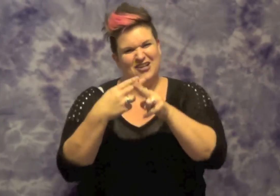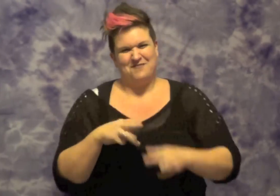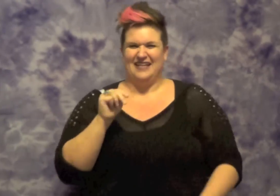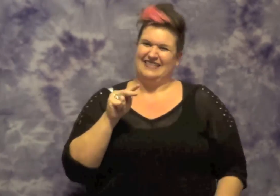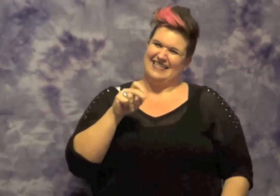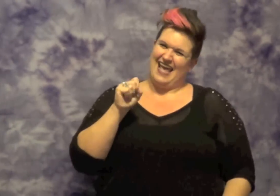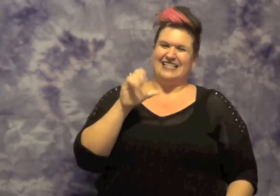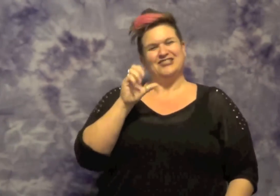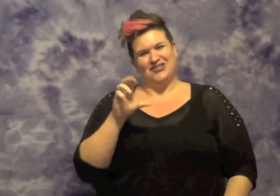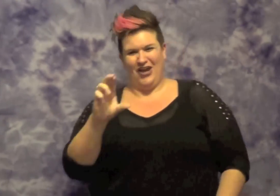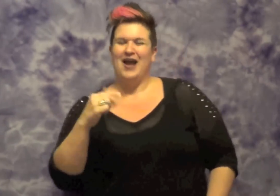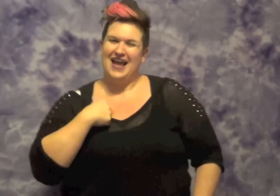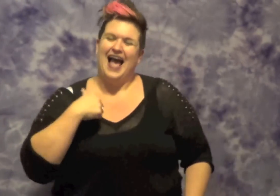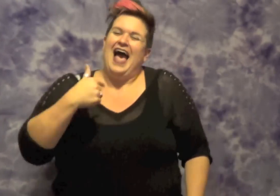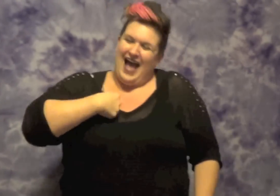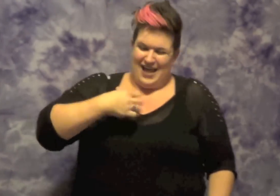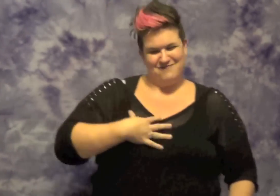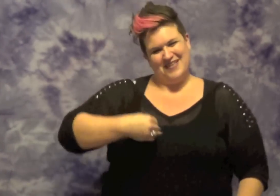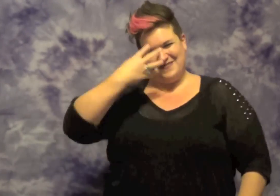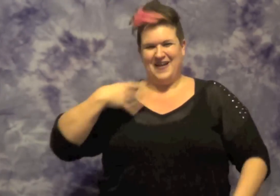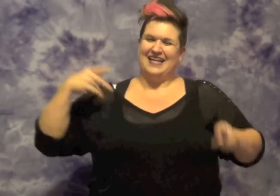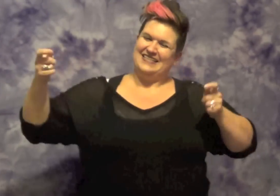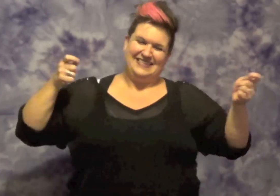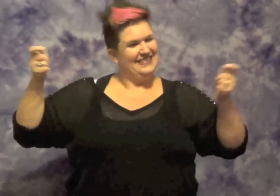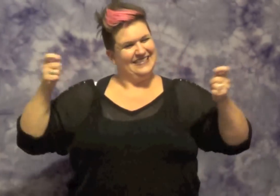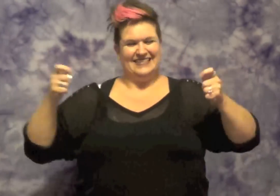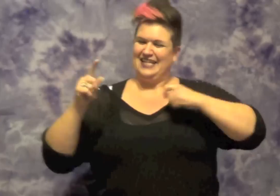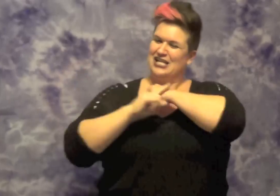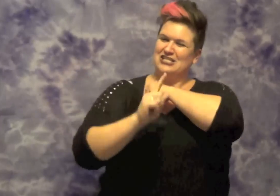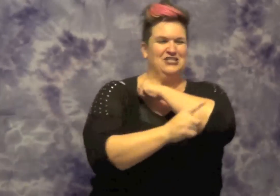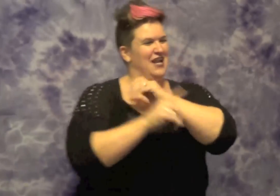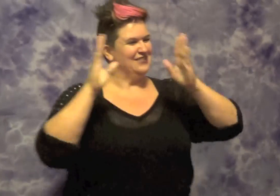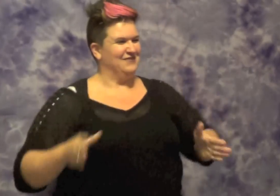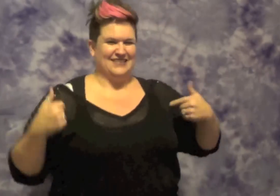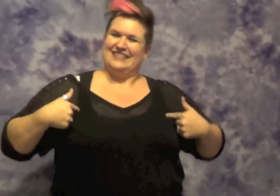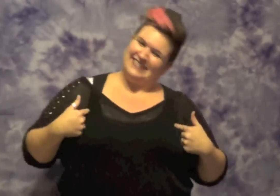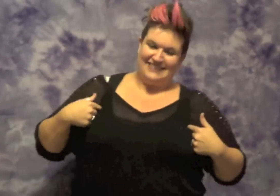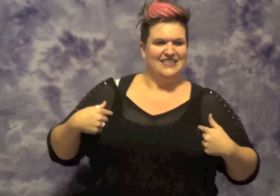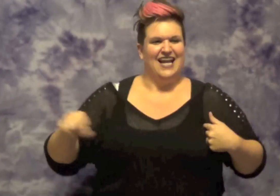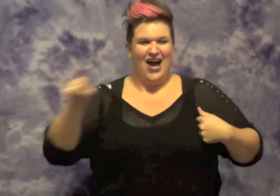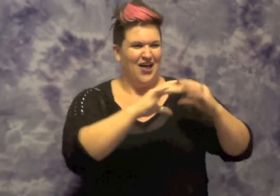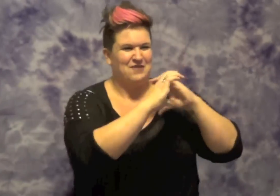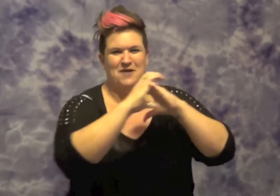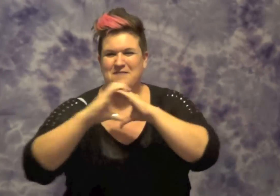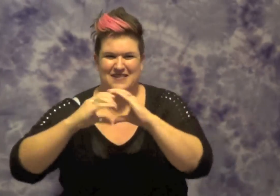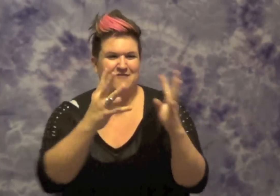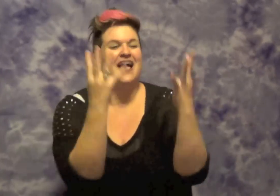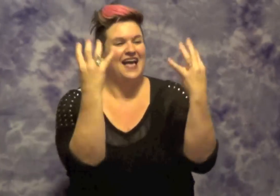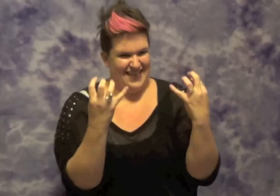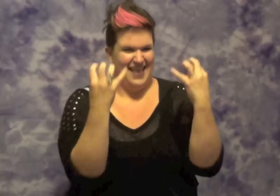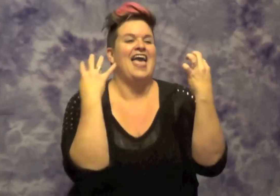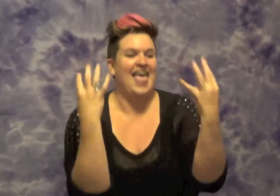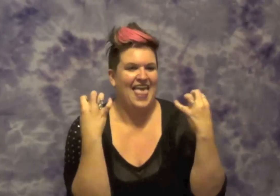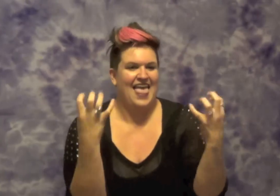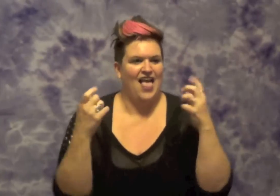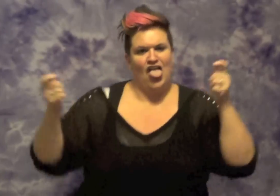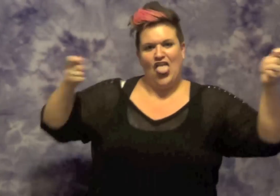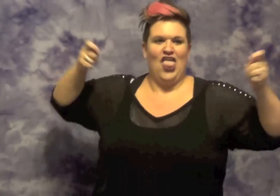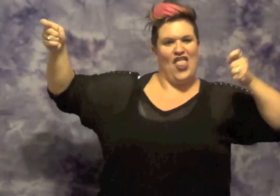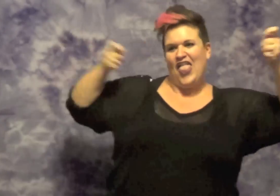NASCAR. Dale and heart of the trailer park, the white trash guard. Kneel before General Zod, this plan is Krypton. No, Asgard, Asgard. I said you be Thor